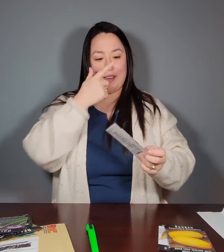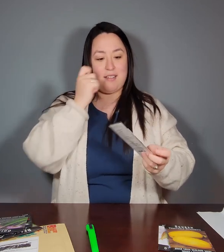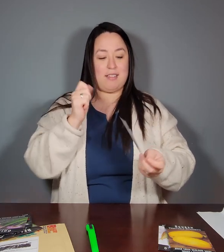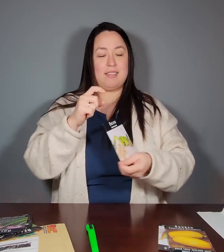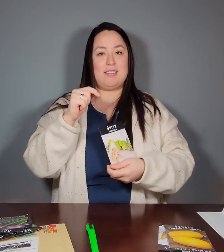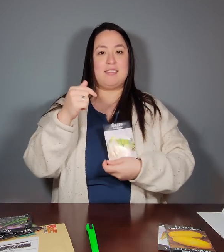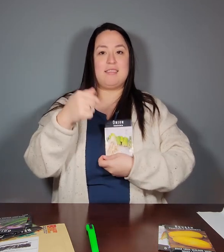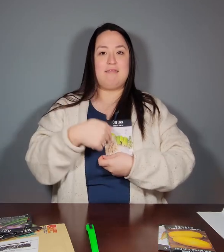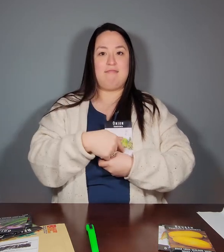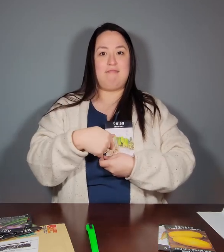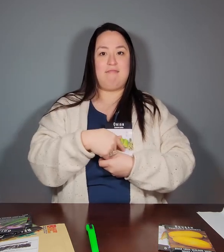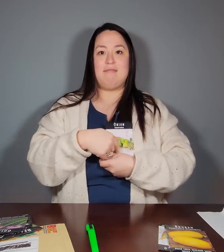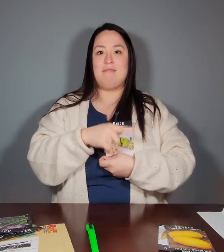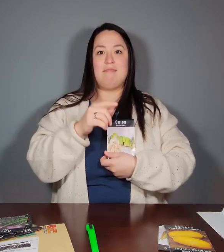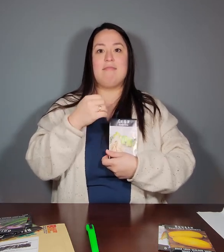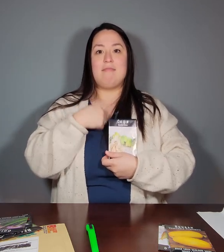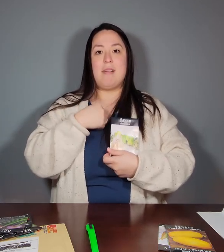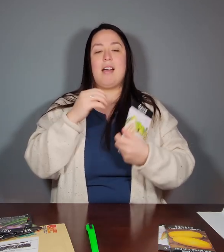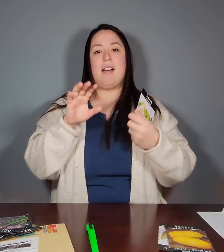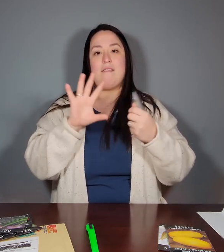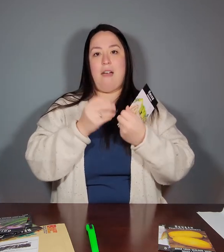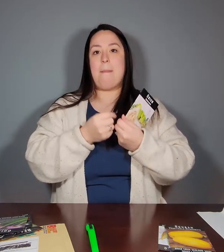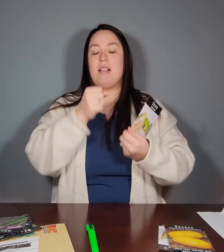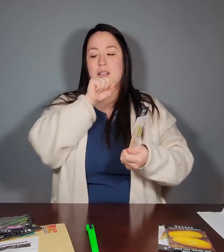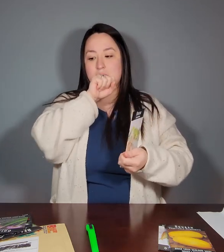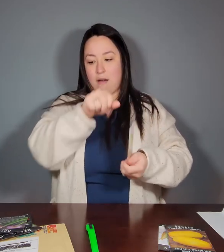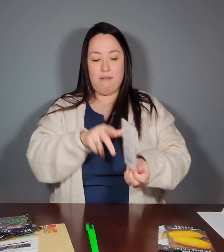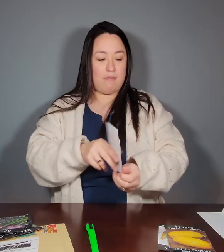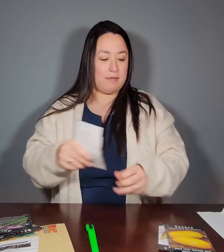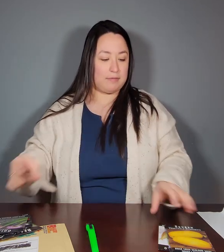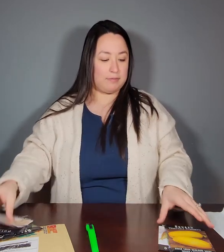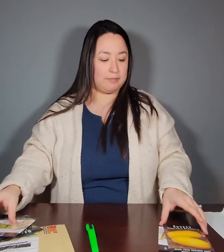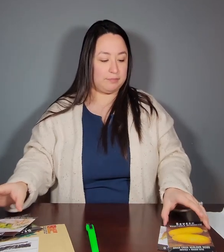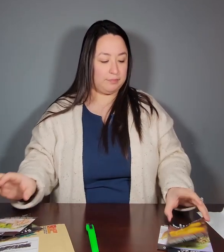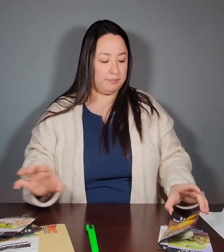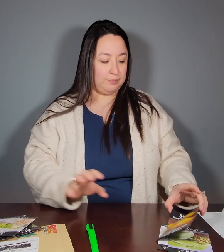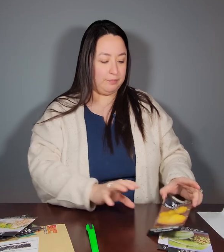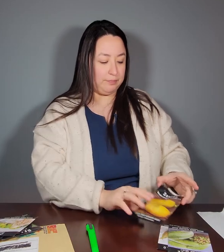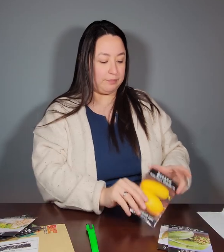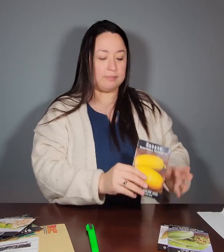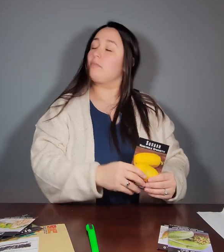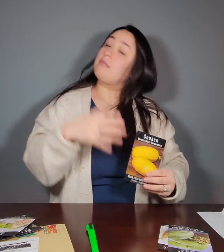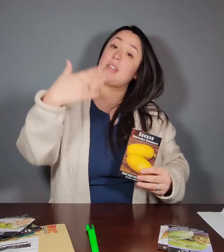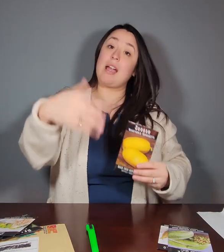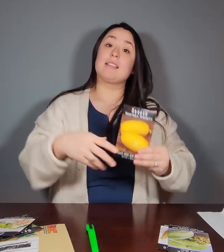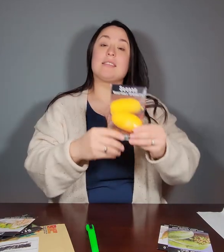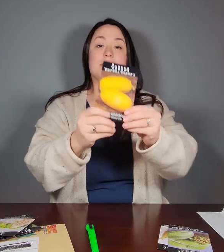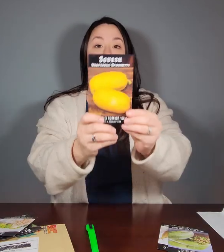my family just really loved them too. Okay, next.